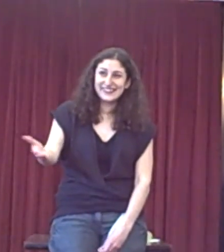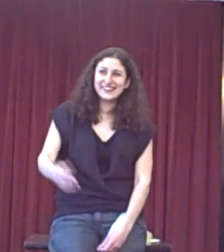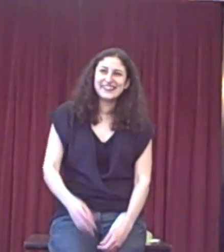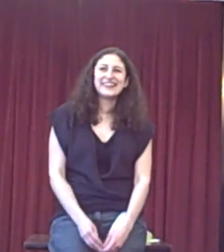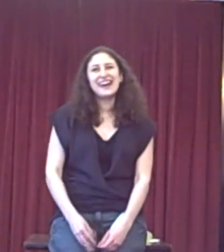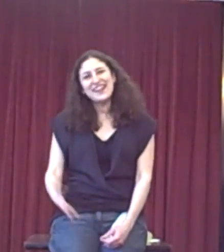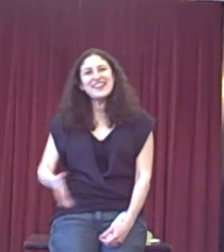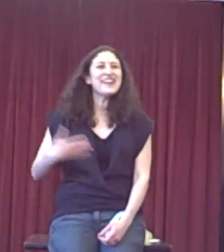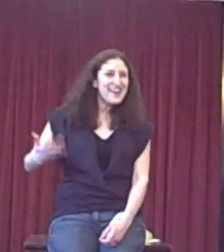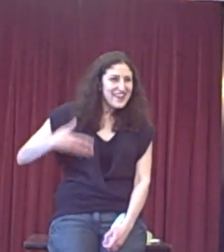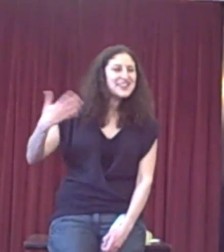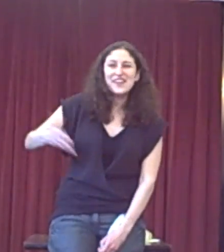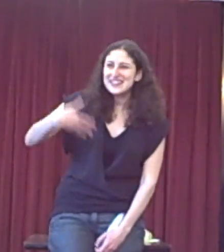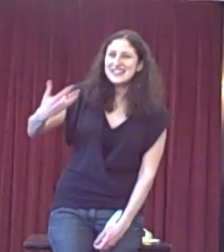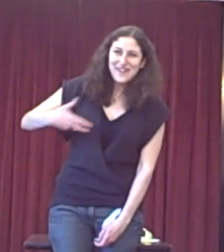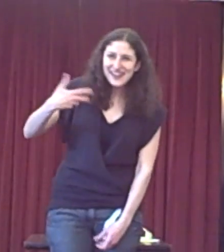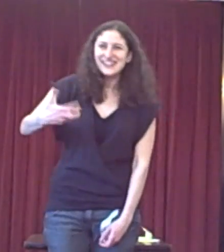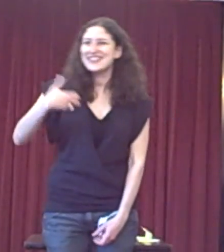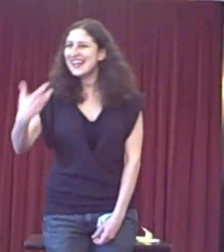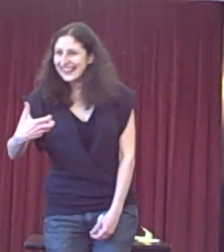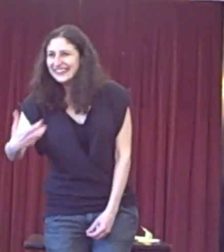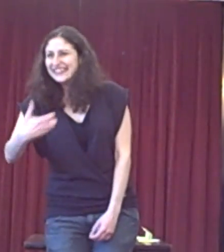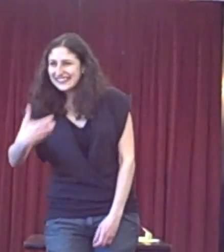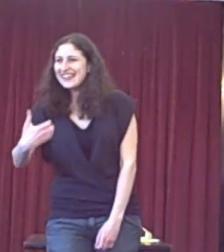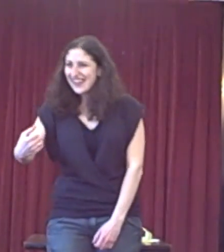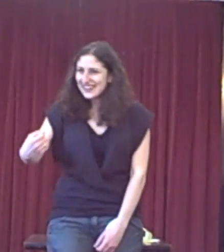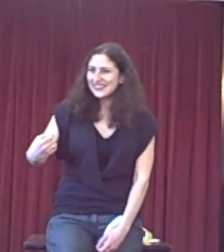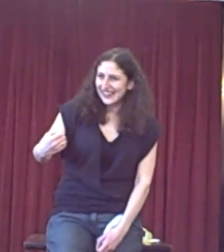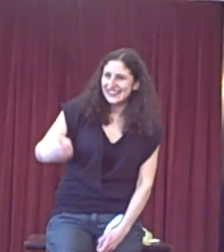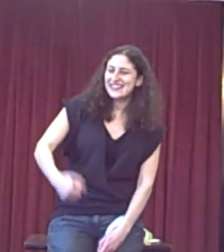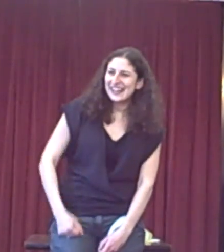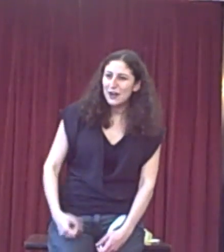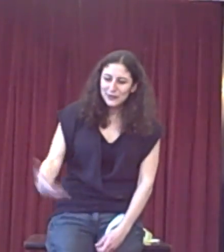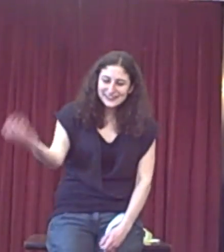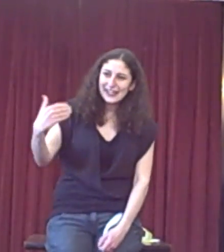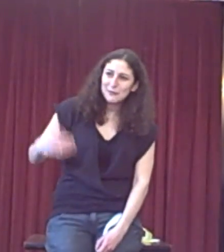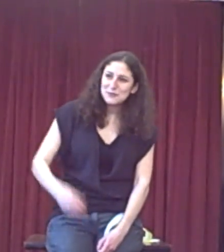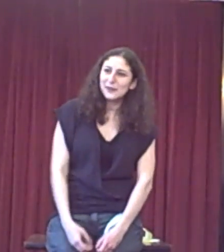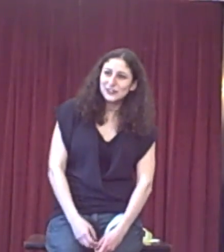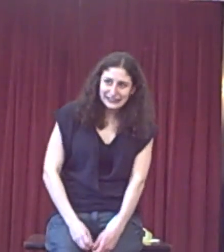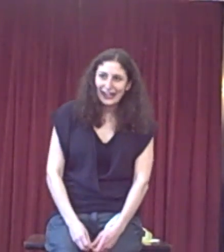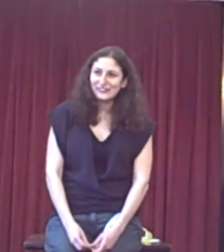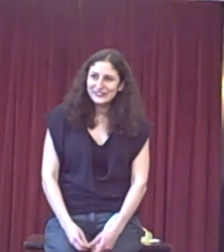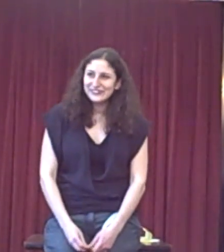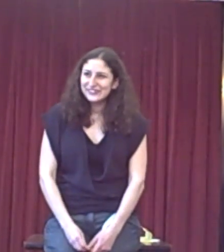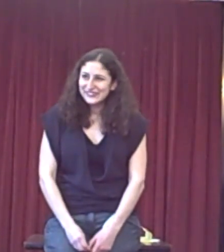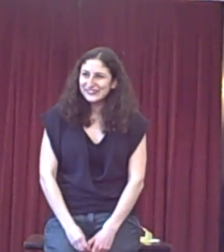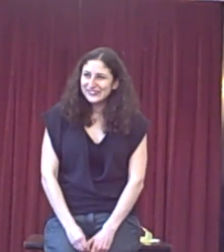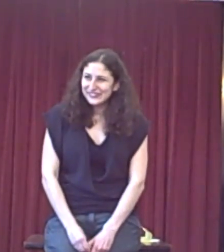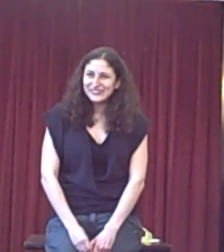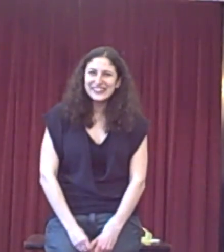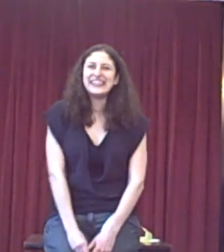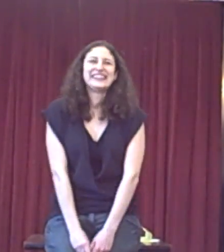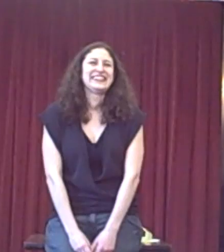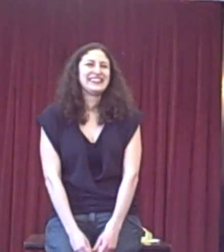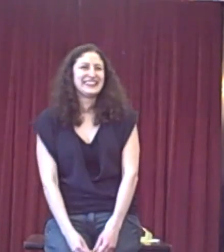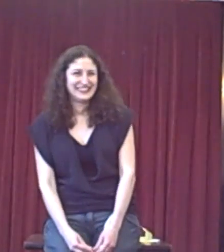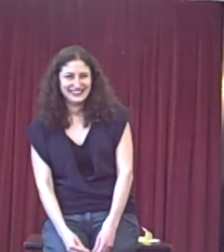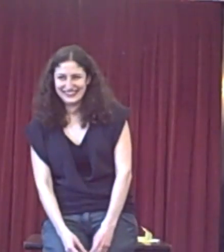this. I think sometimes it's better to see the argument and see how much blood you can get. Like, I'm just, I have the